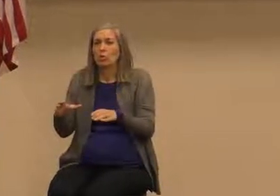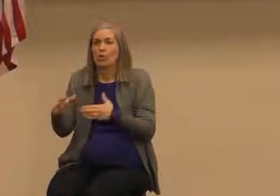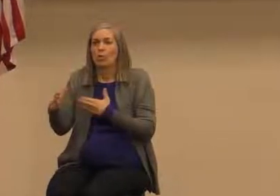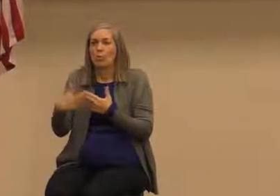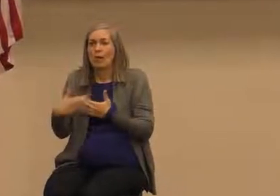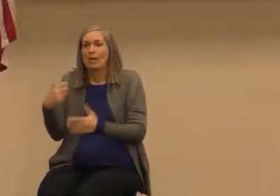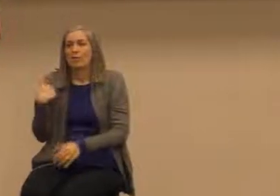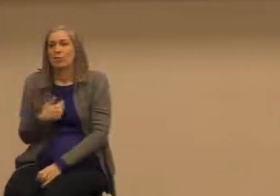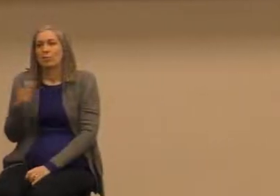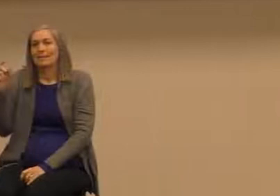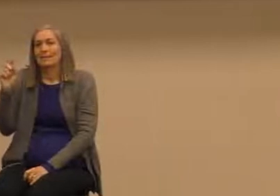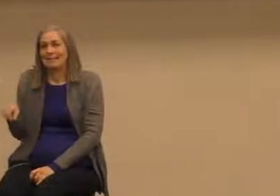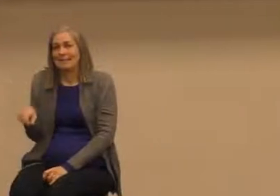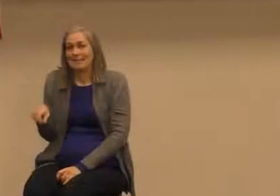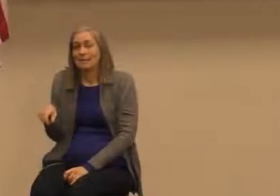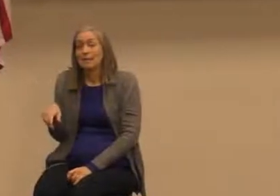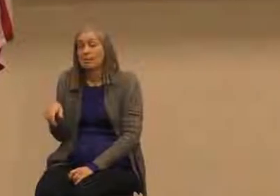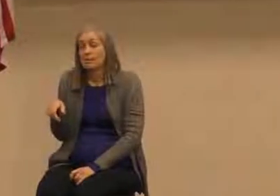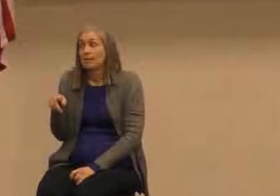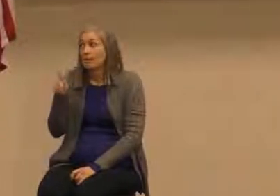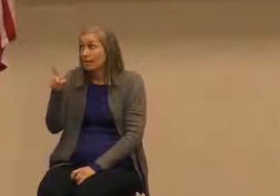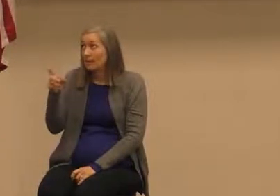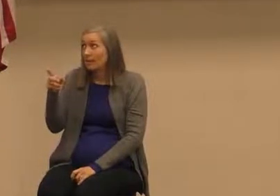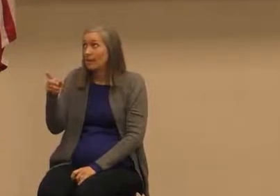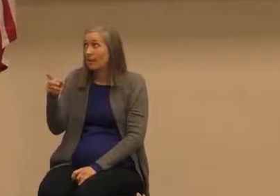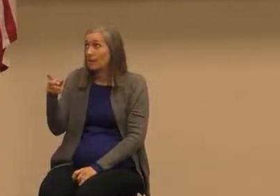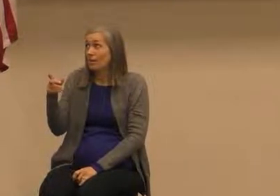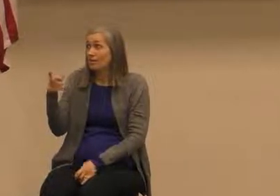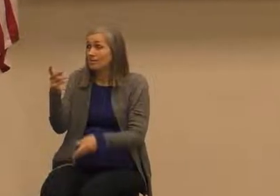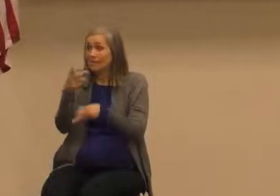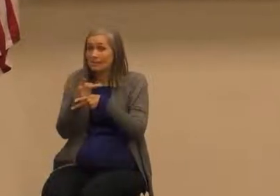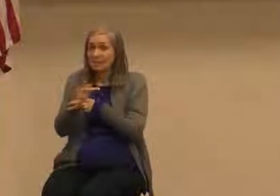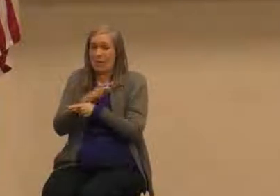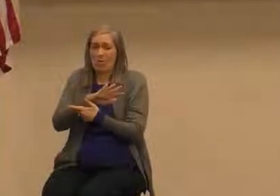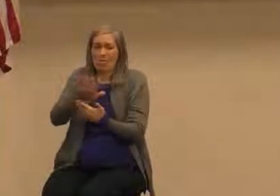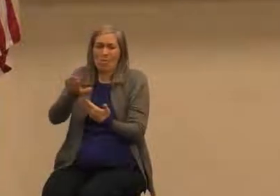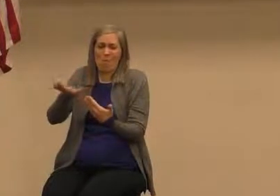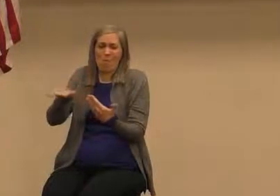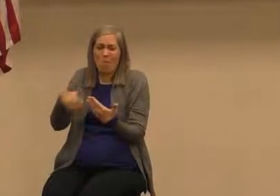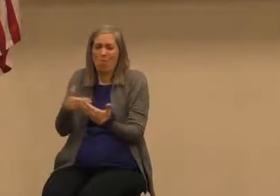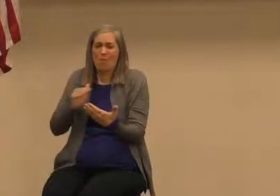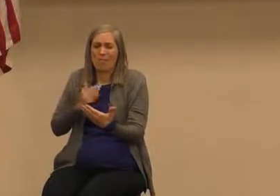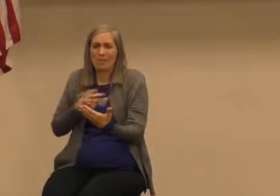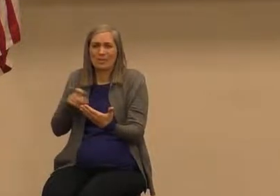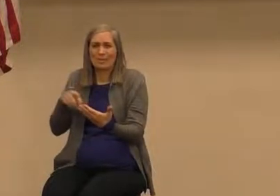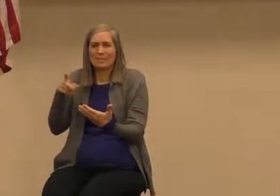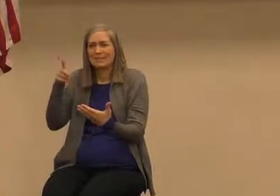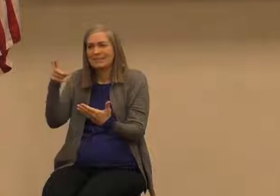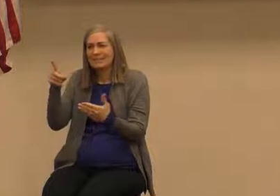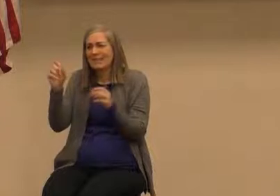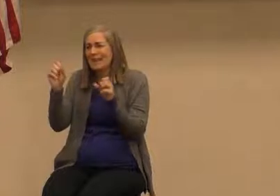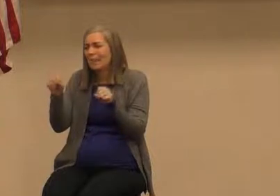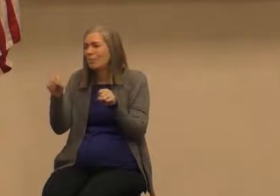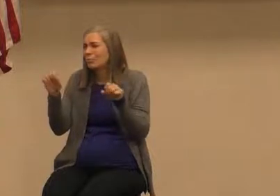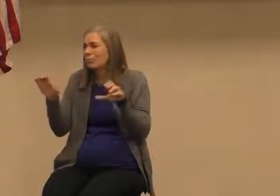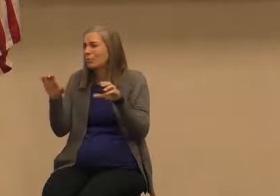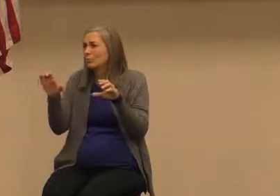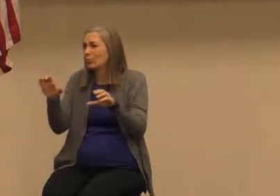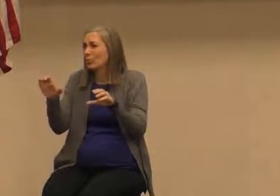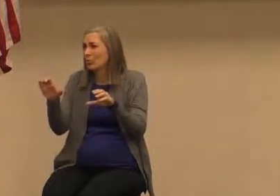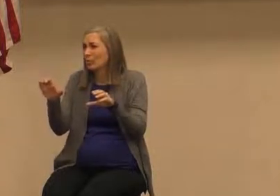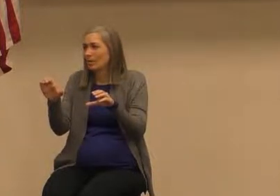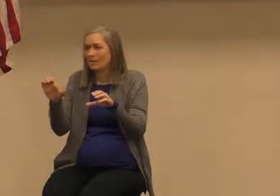him to be for us he is that God who supplies all of our needs he is that God who is able to do increasingly